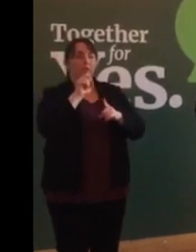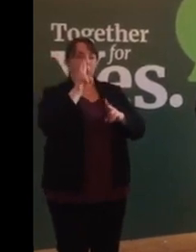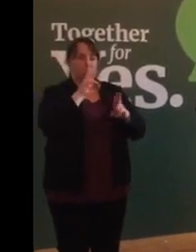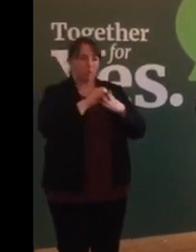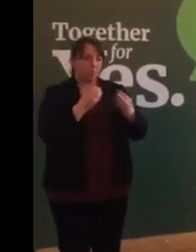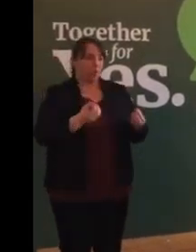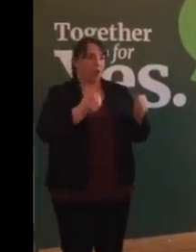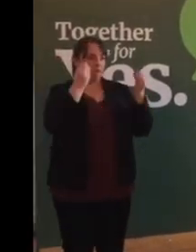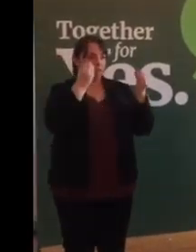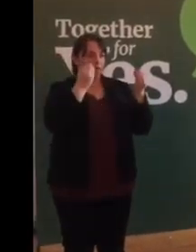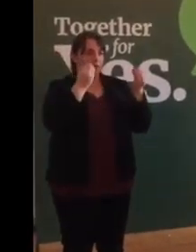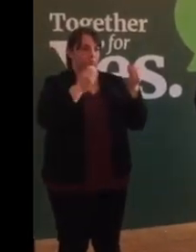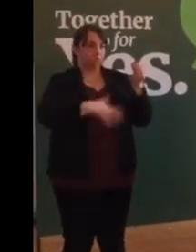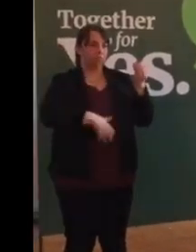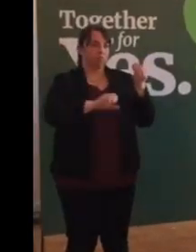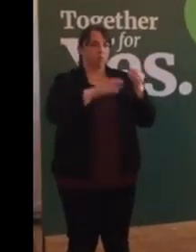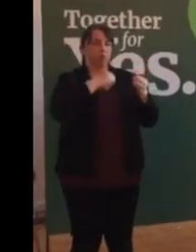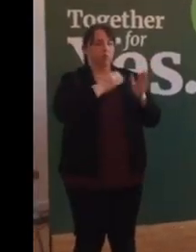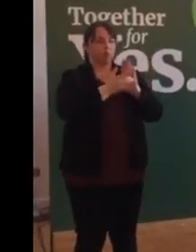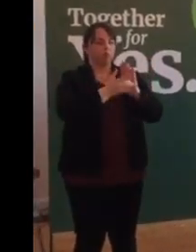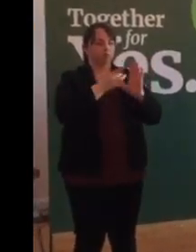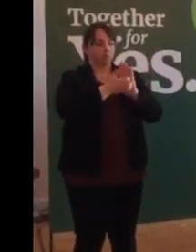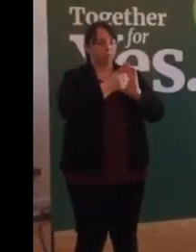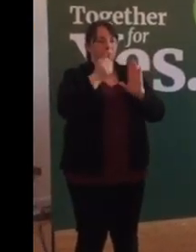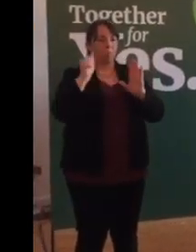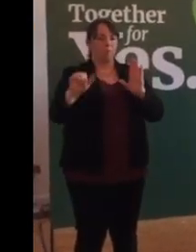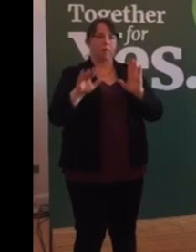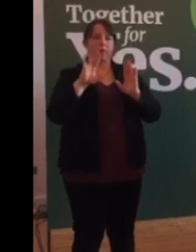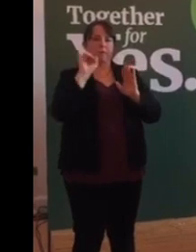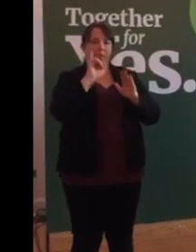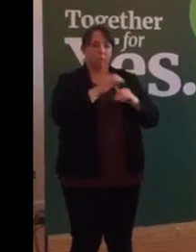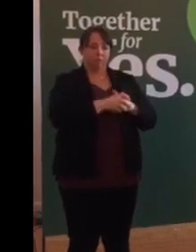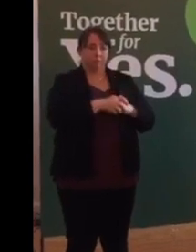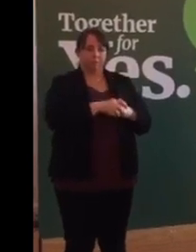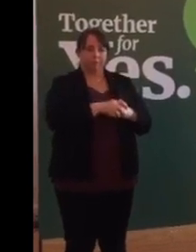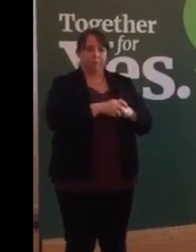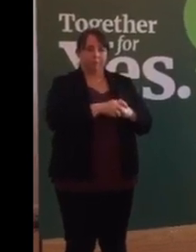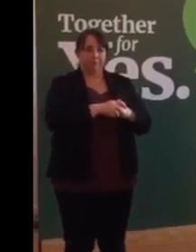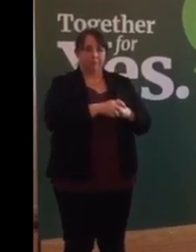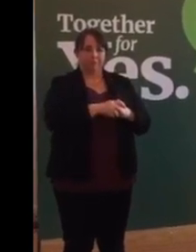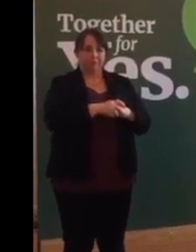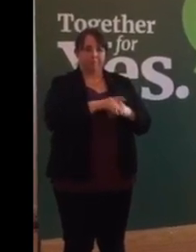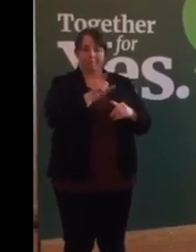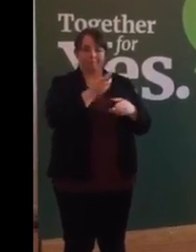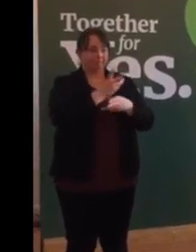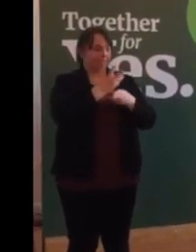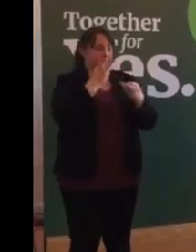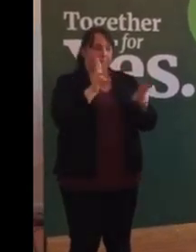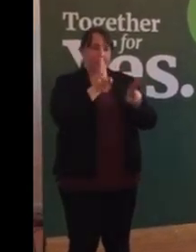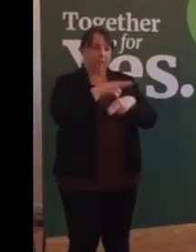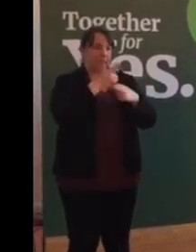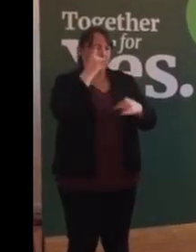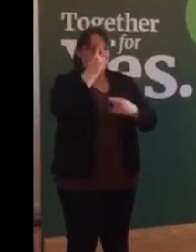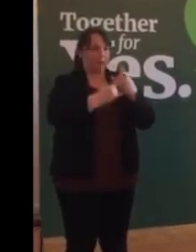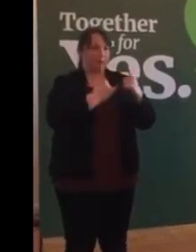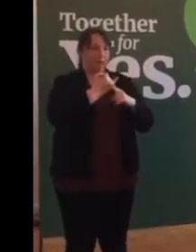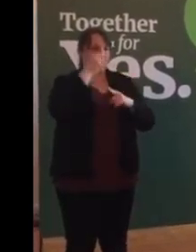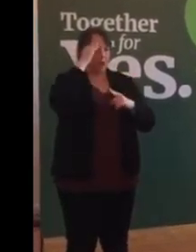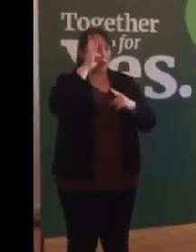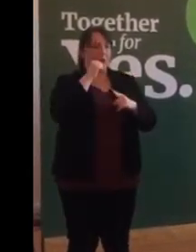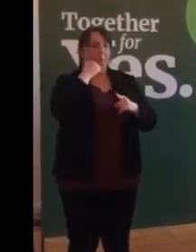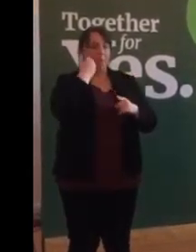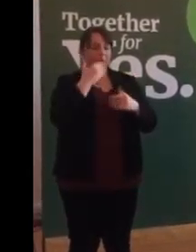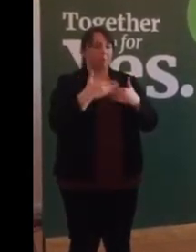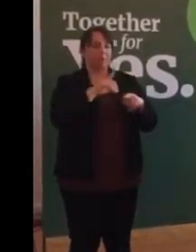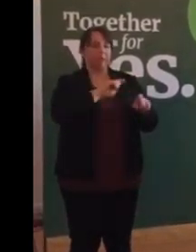termination of pregnancy in order to remove the source of the infection. That could not happen in Ireland because there was a fetal heartbeat present